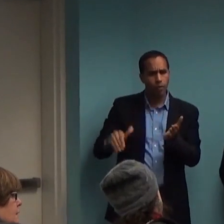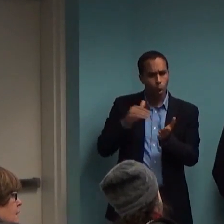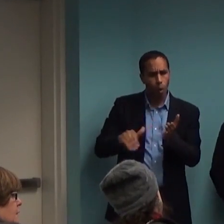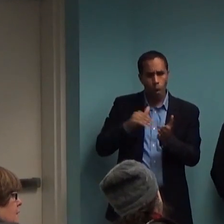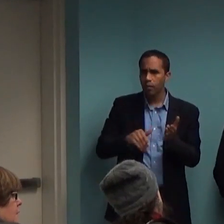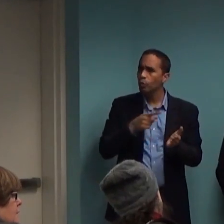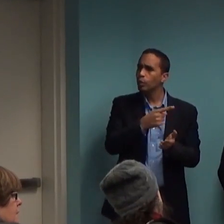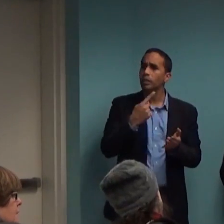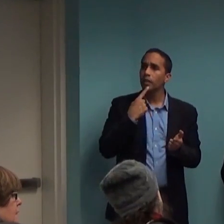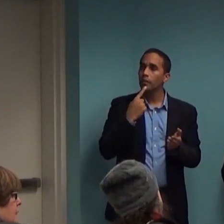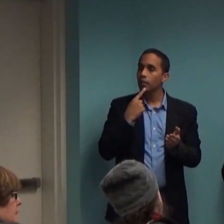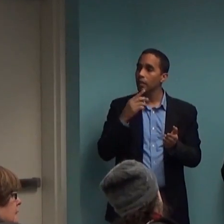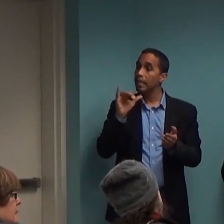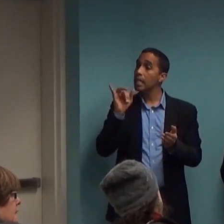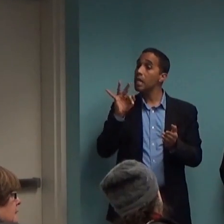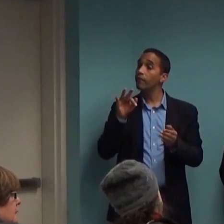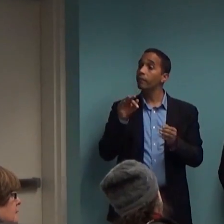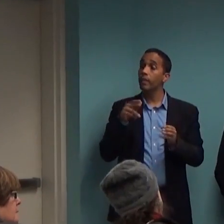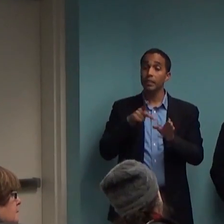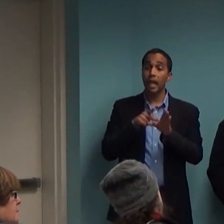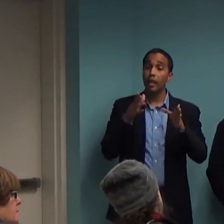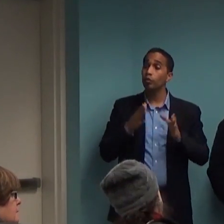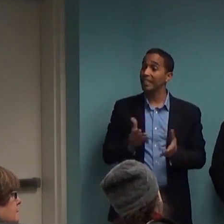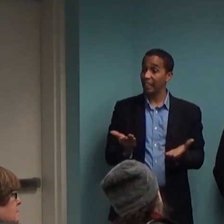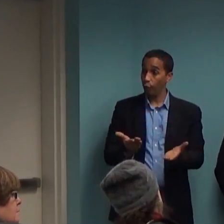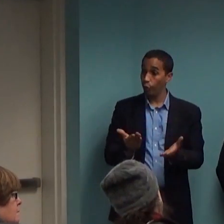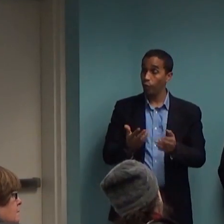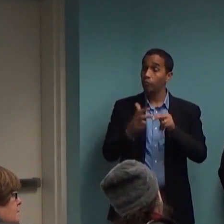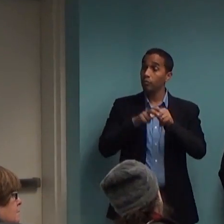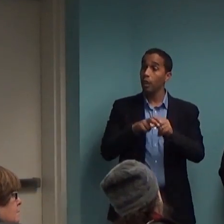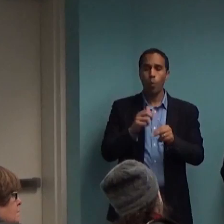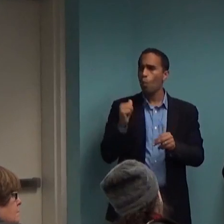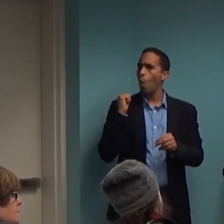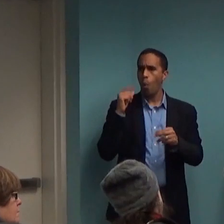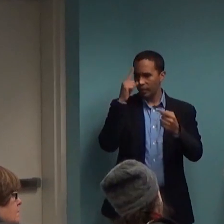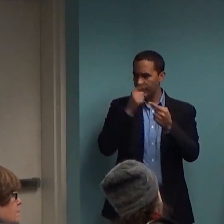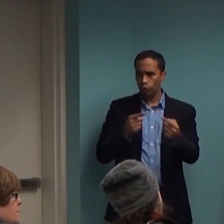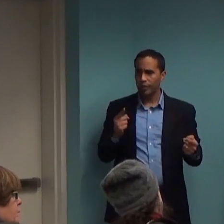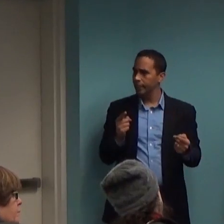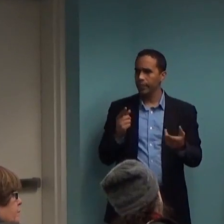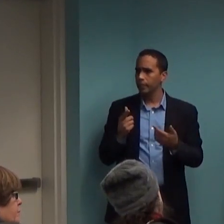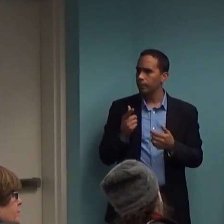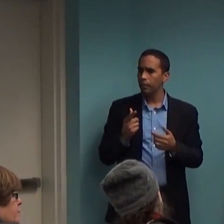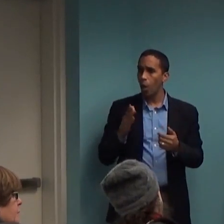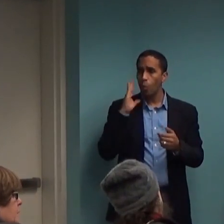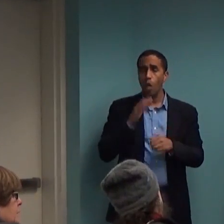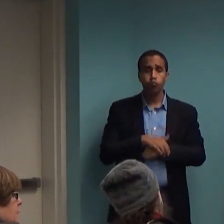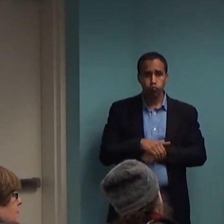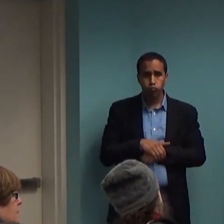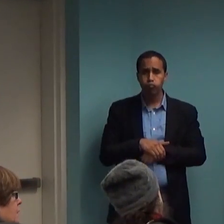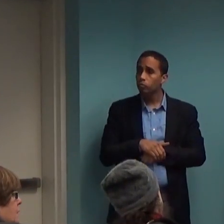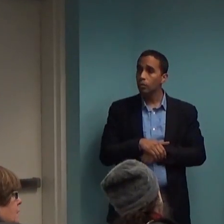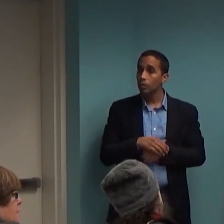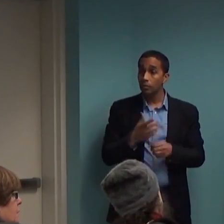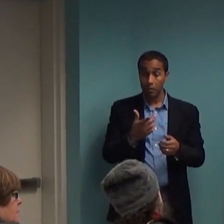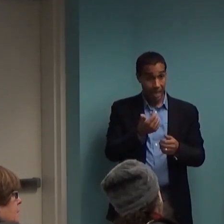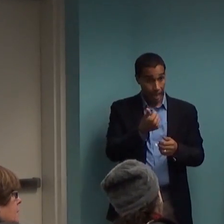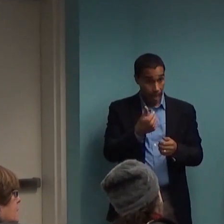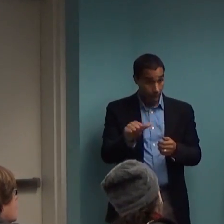disagree with. Right. So I'm curious, are there areas that you think if you had a psychiatrist in the room that he or she would have a disagreement with you about? Yeah.